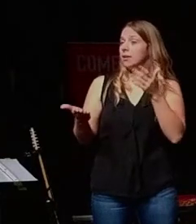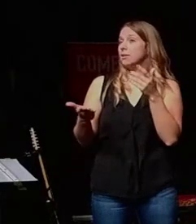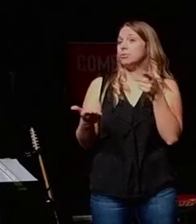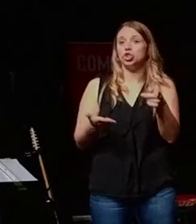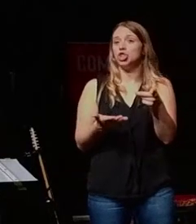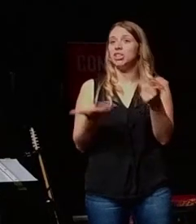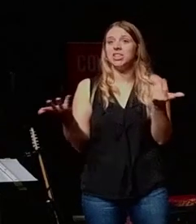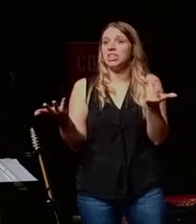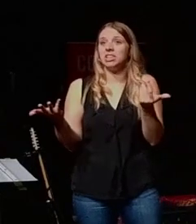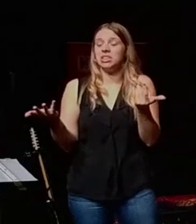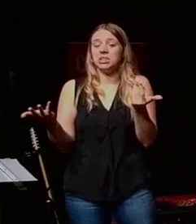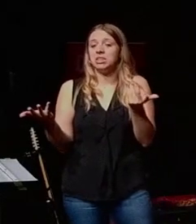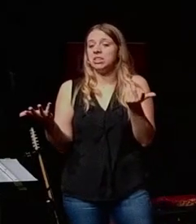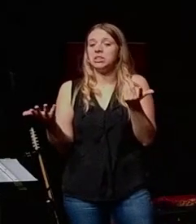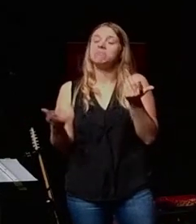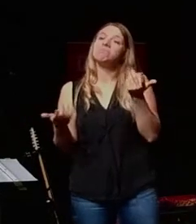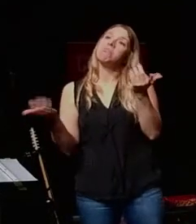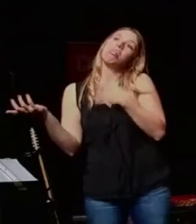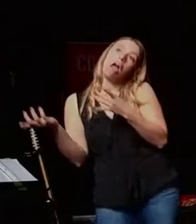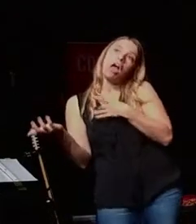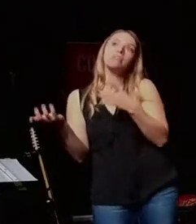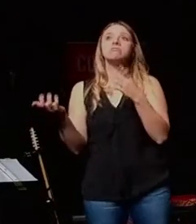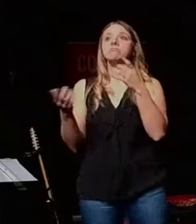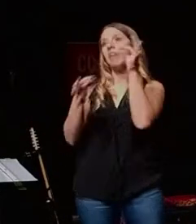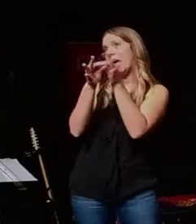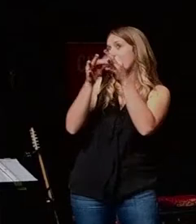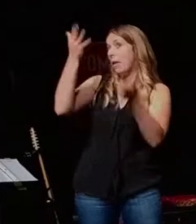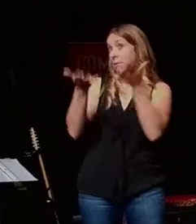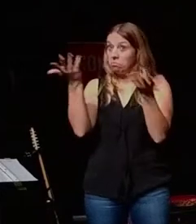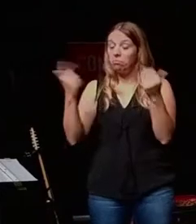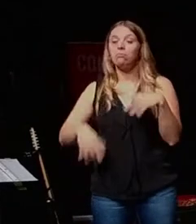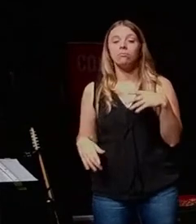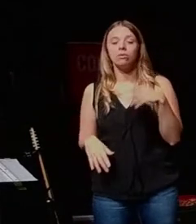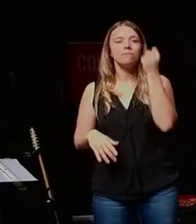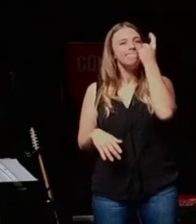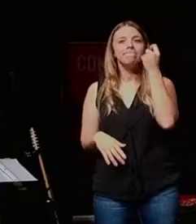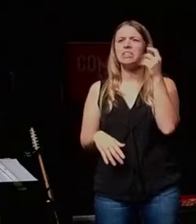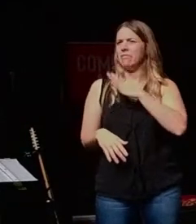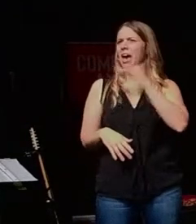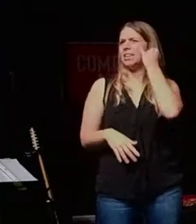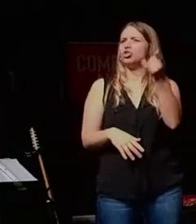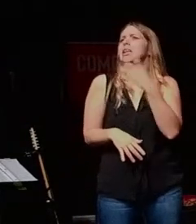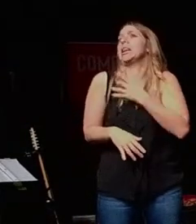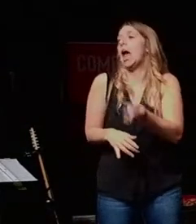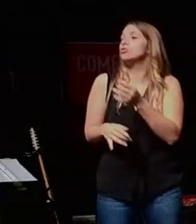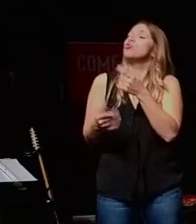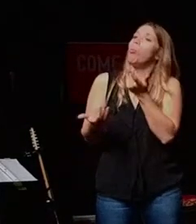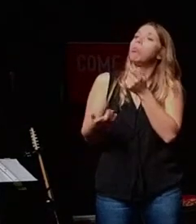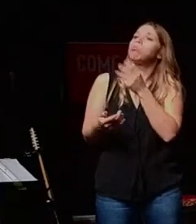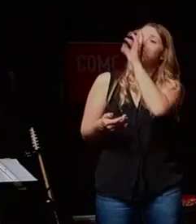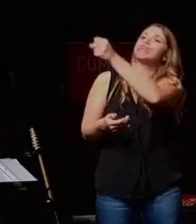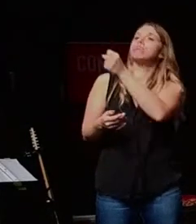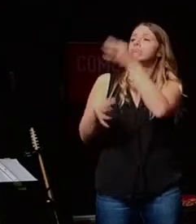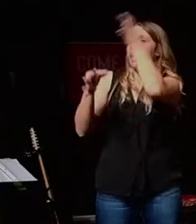of, you know, a liker of the faith. And it's fine to be a liker of the faith. You can be, you know, the president of